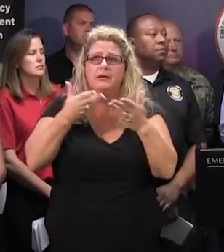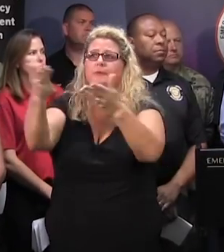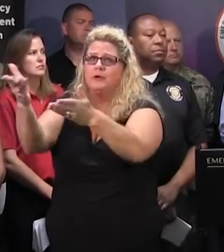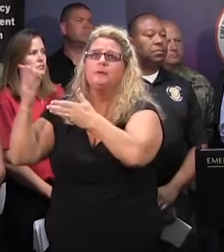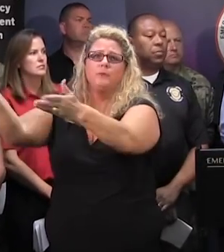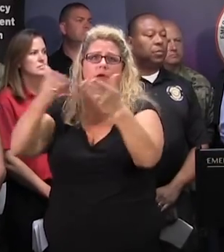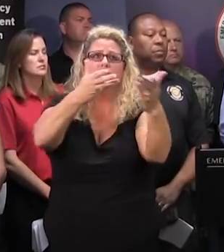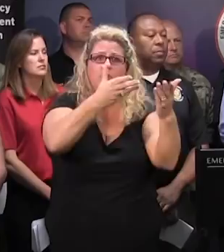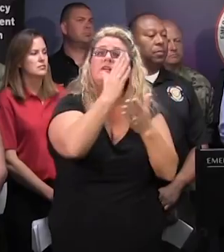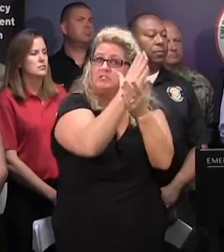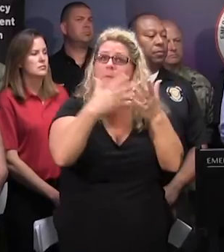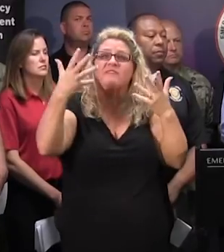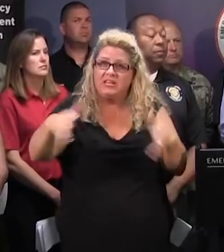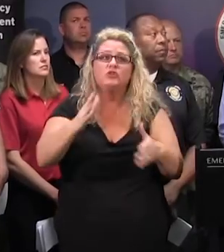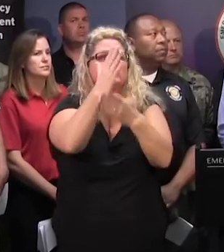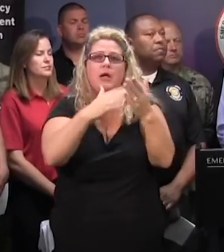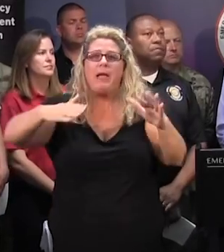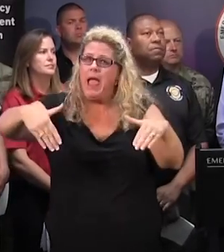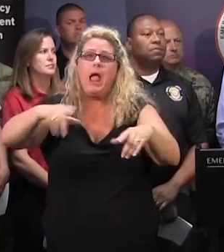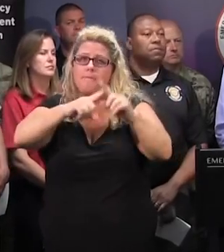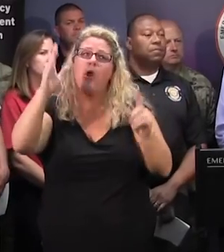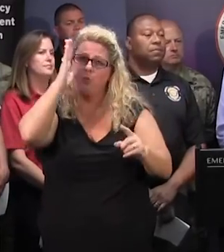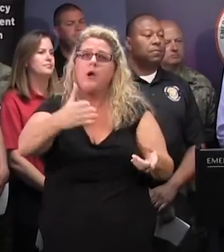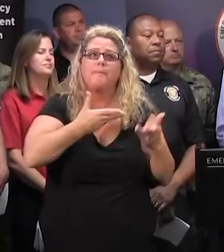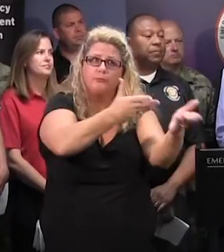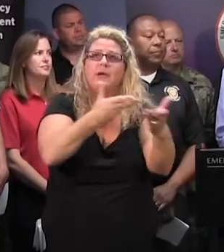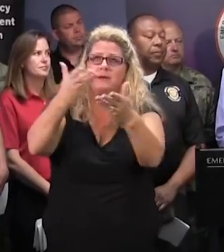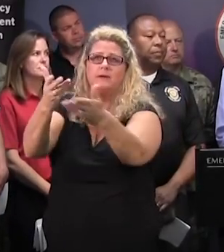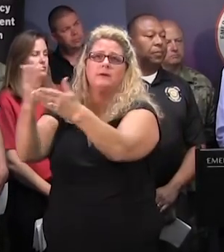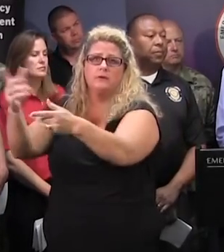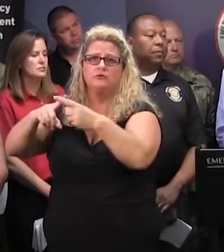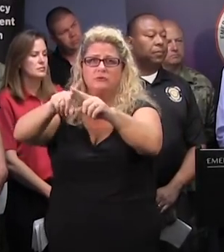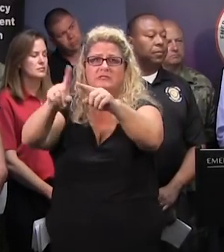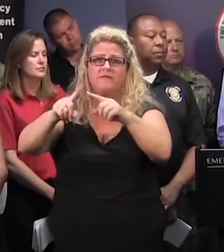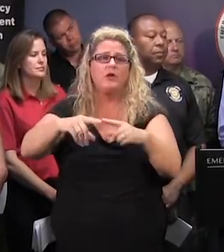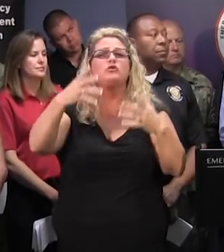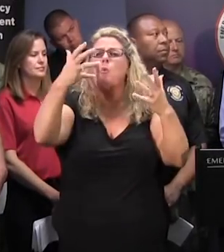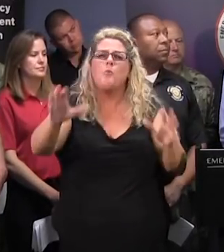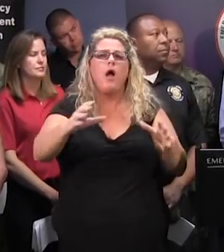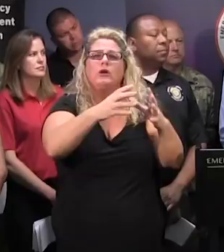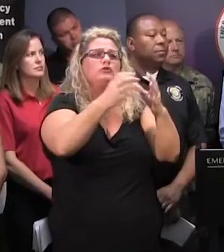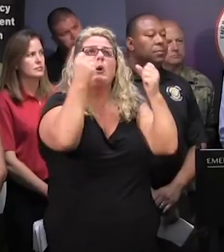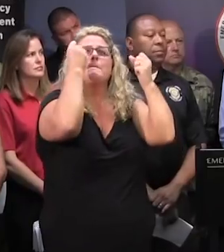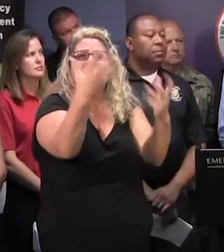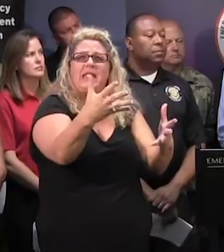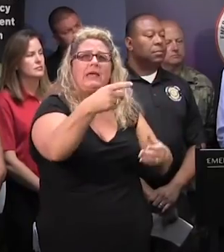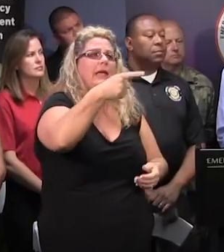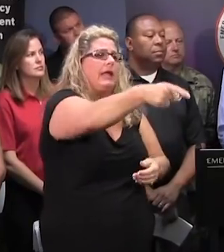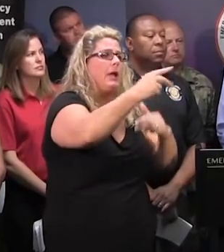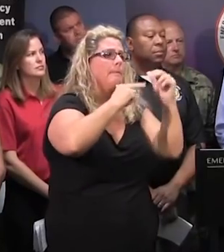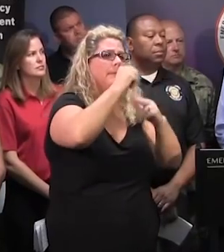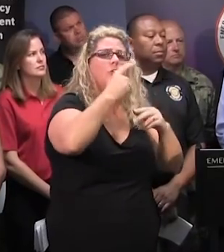already been delivered to get them delivered to be there for the people. And we don't want to have extra cots in one place and not enough in the other,